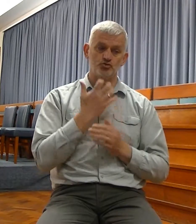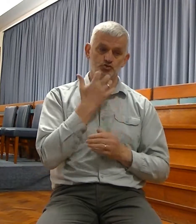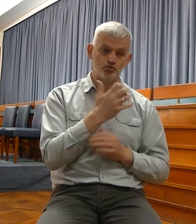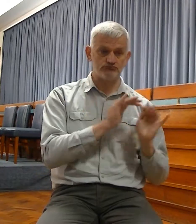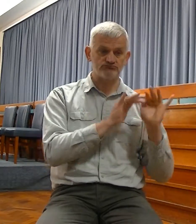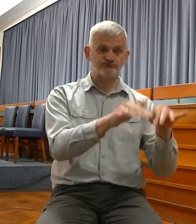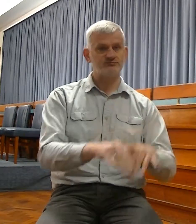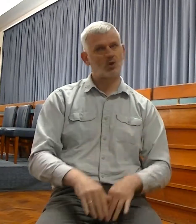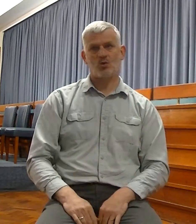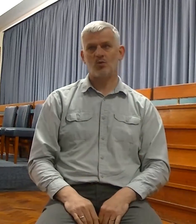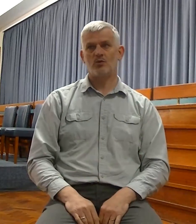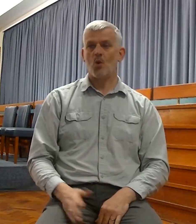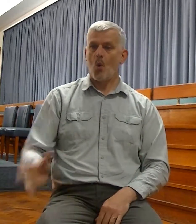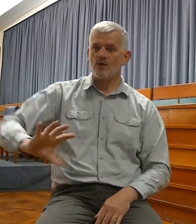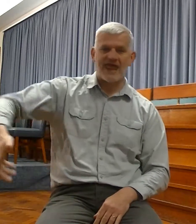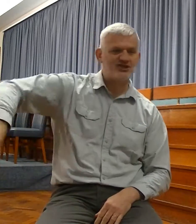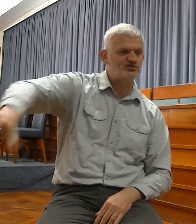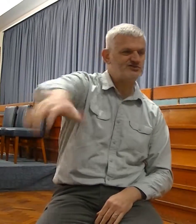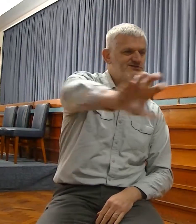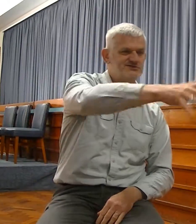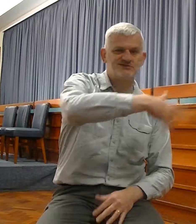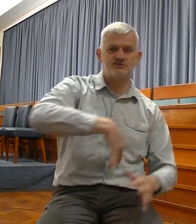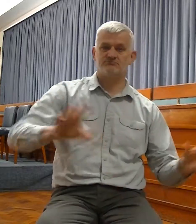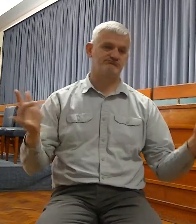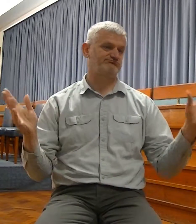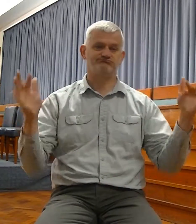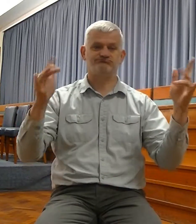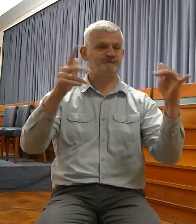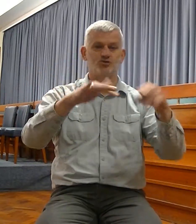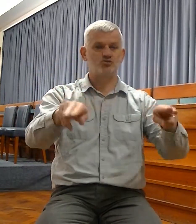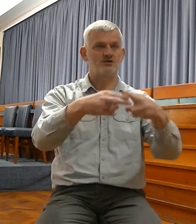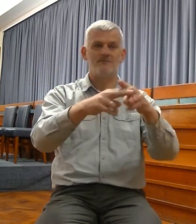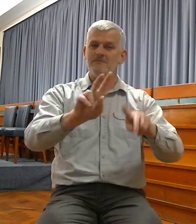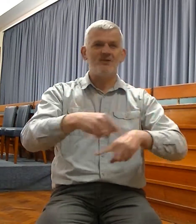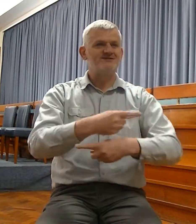nations cannot be gathered into Jerusalem, nor were all the nations gathered into